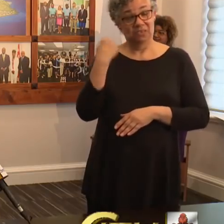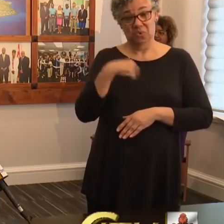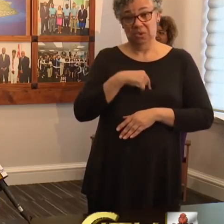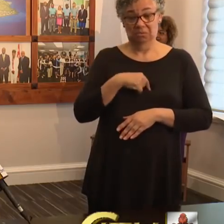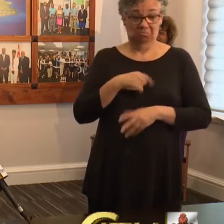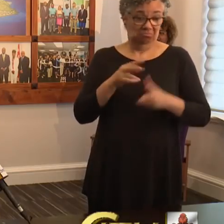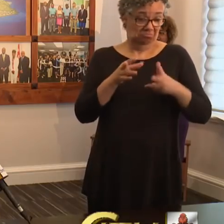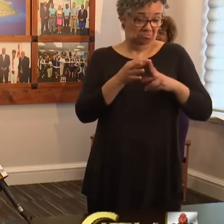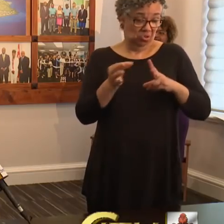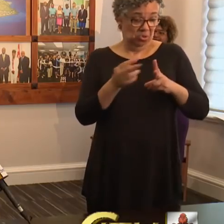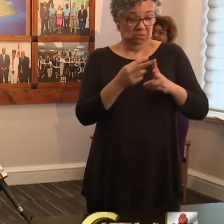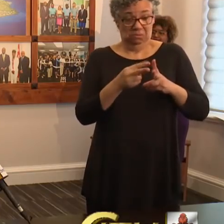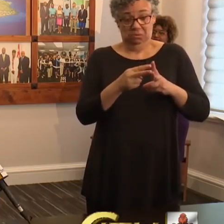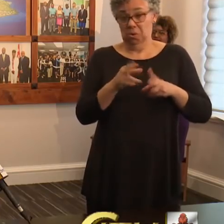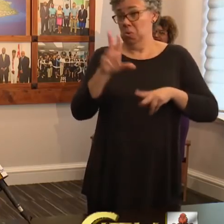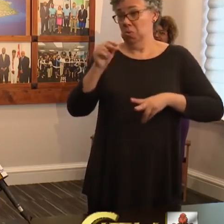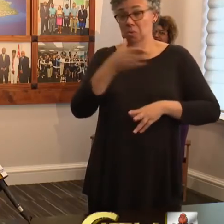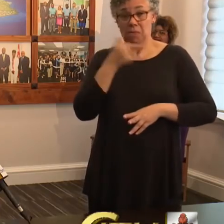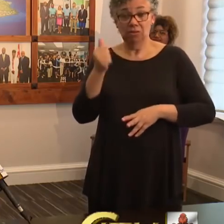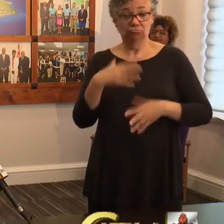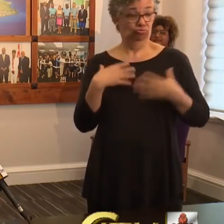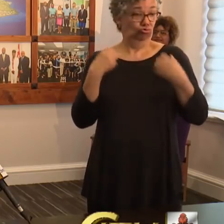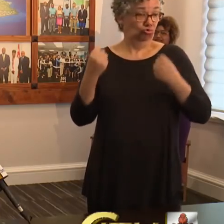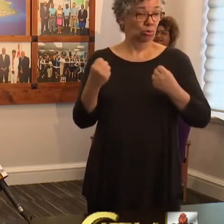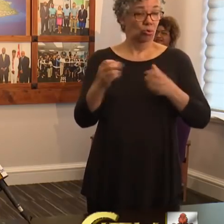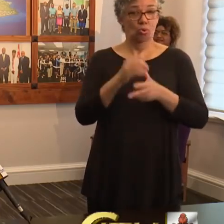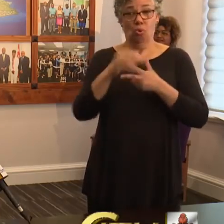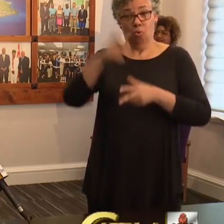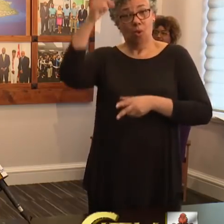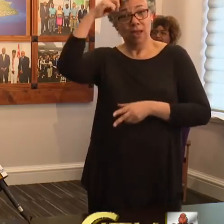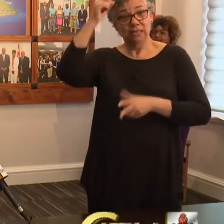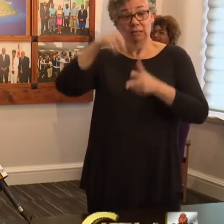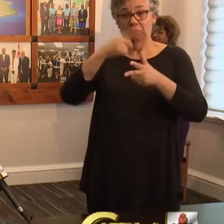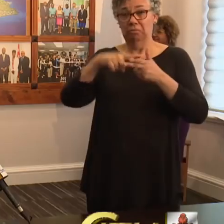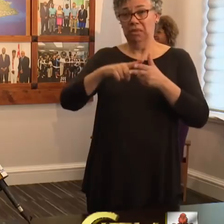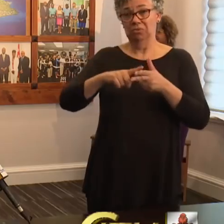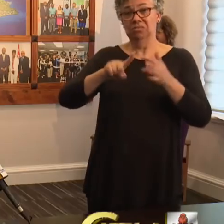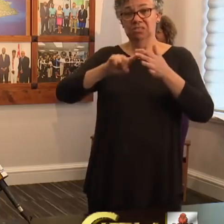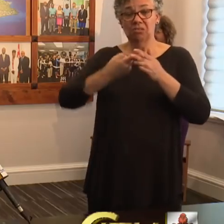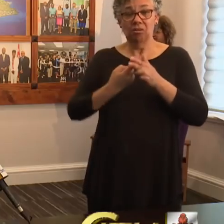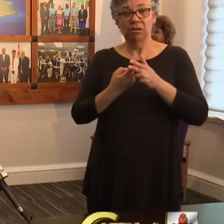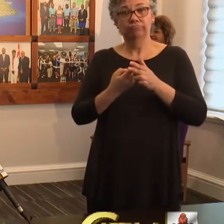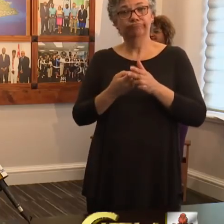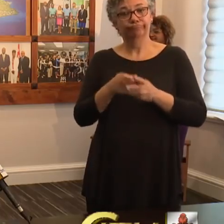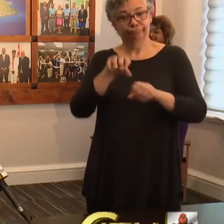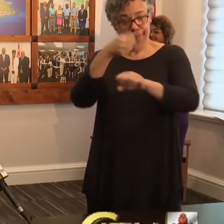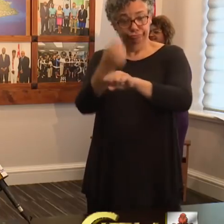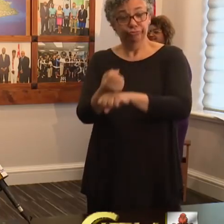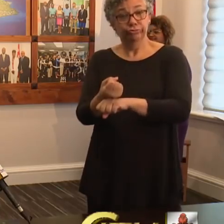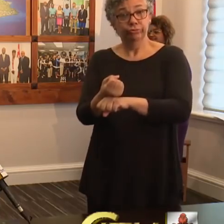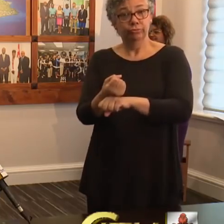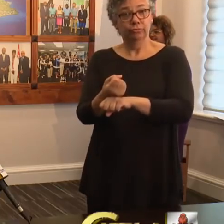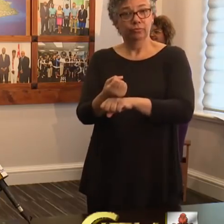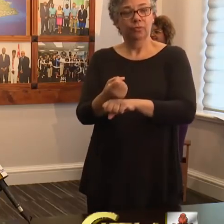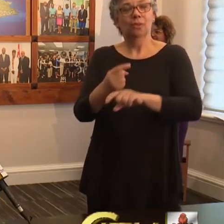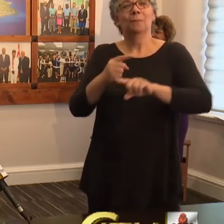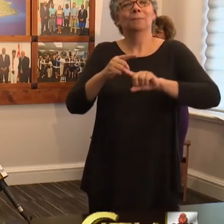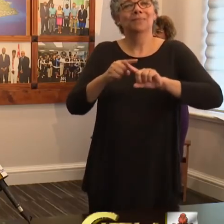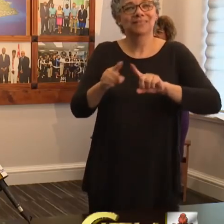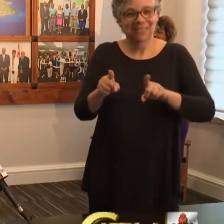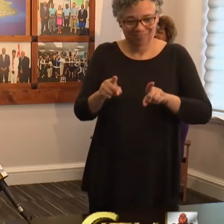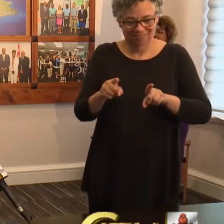better no stronger and no wiser than when we began the shelter-in-place order. Instead